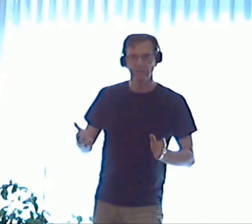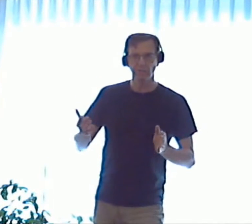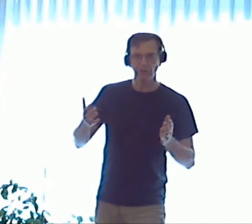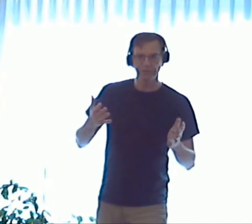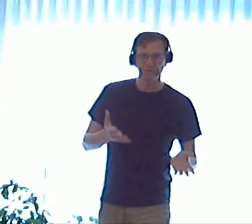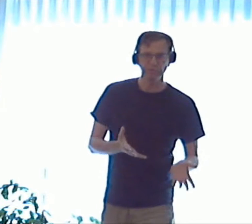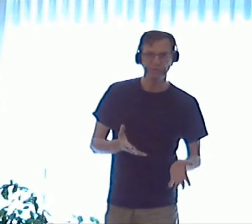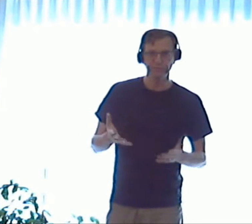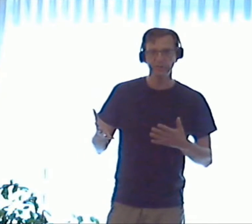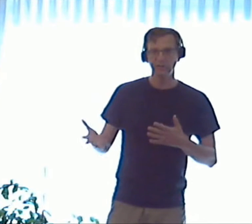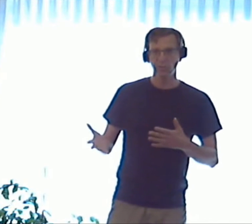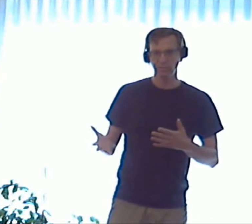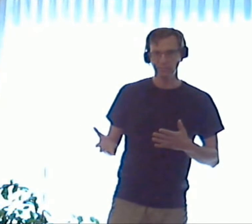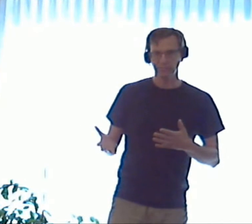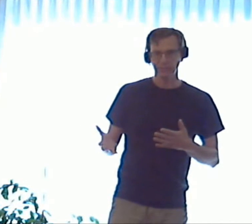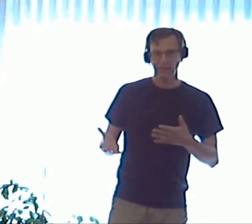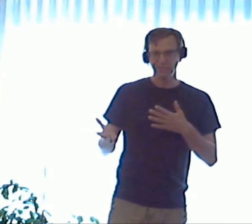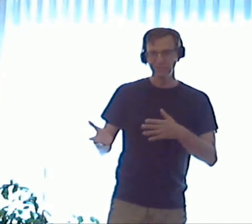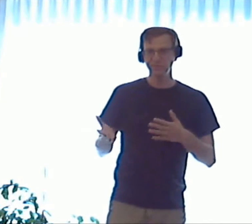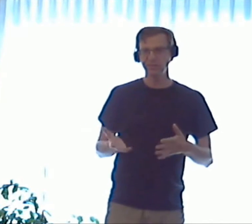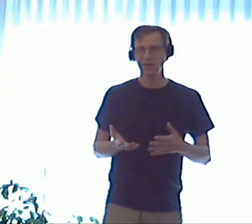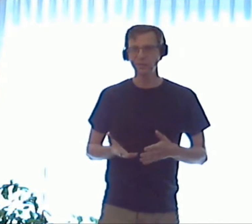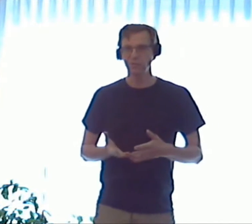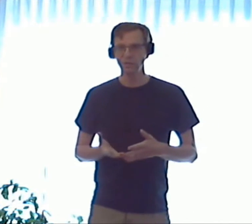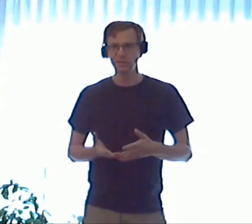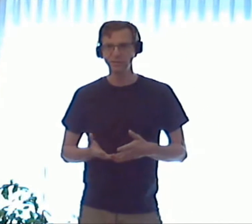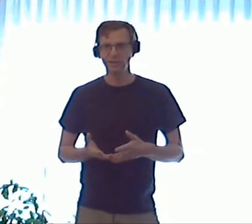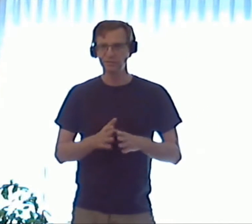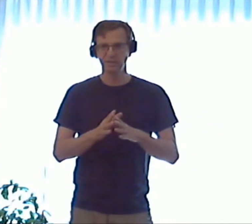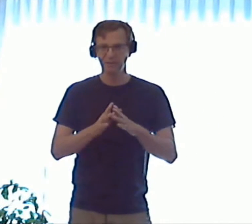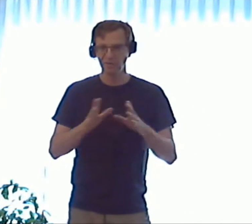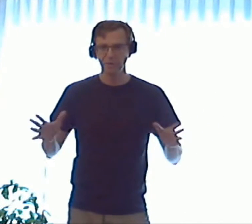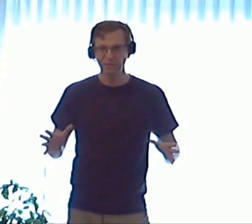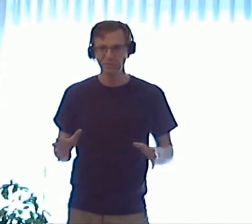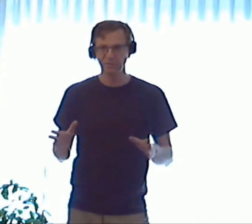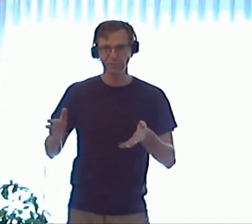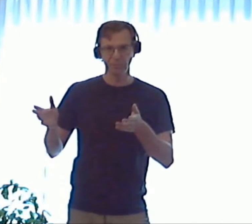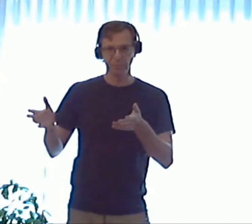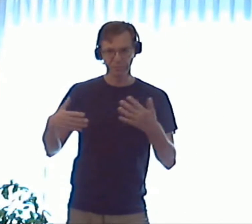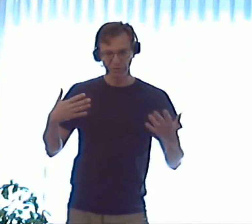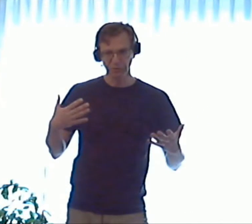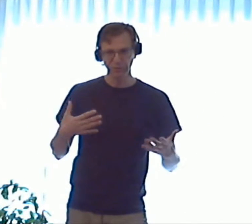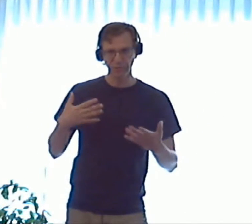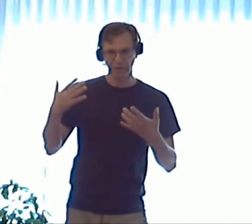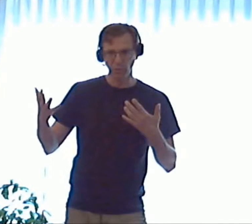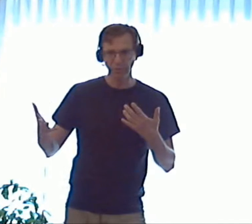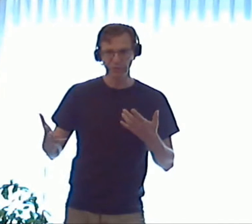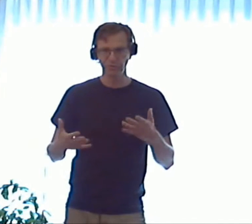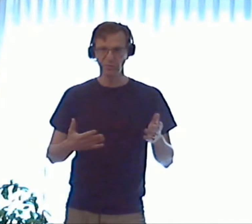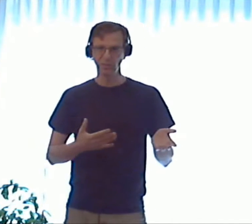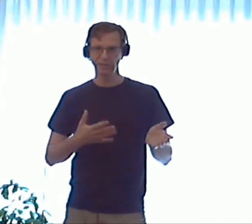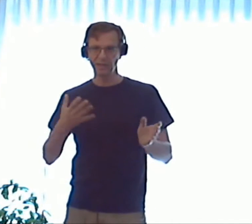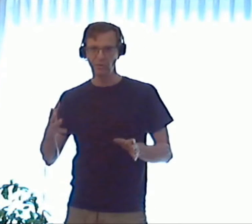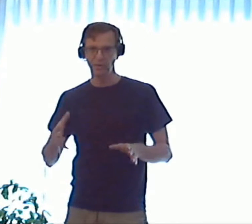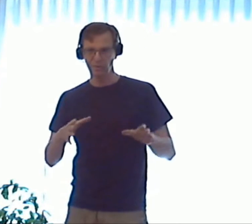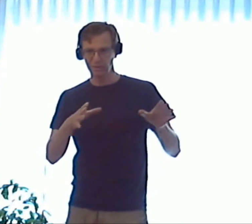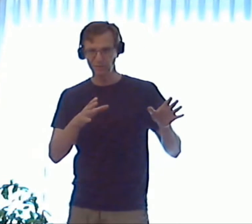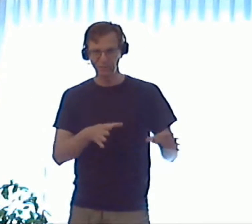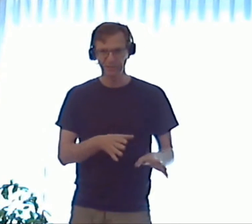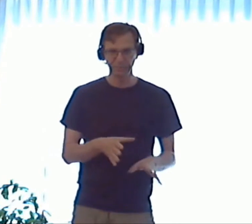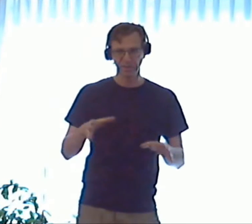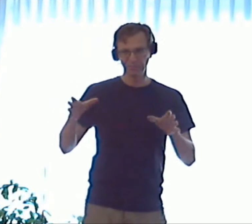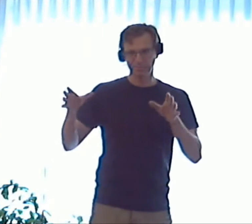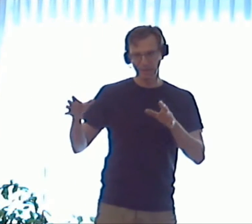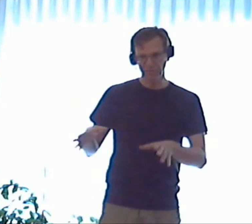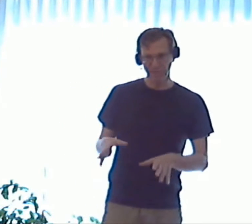and we're all students in one. And this is a kind of learning that is, again, very different from what we're used to, like going to school and then learning about